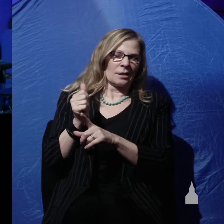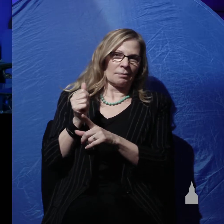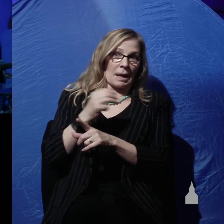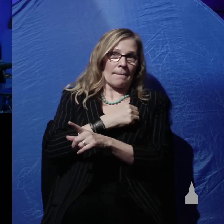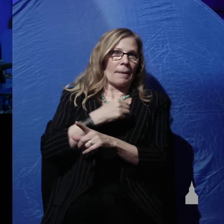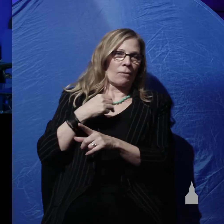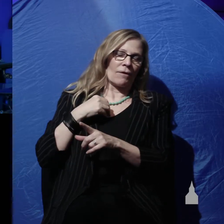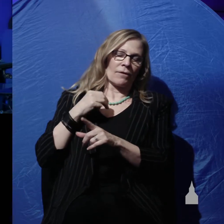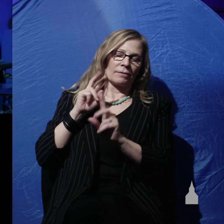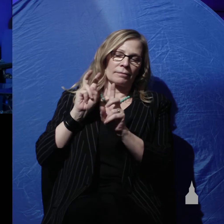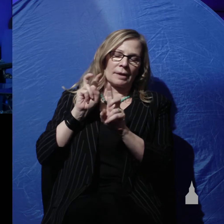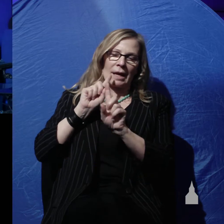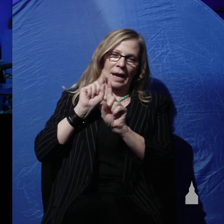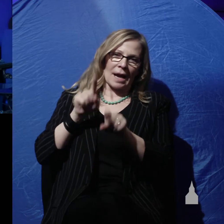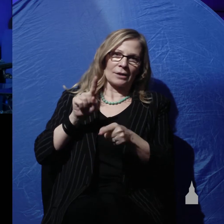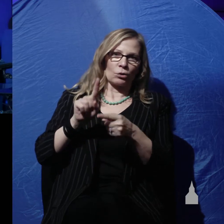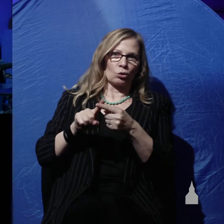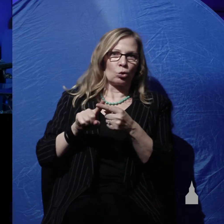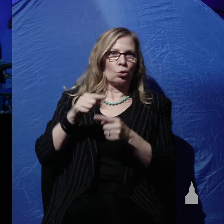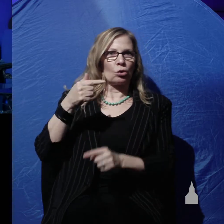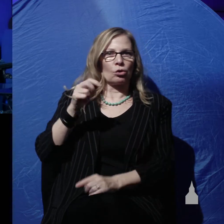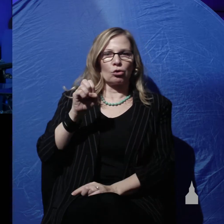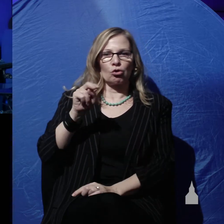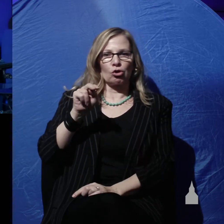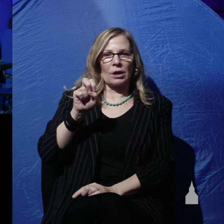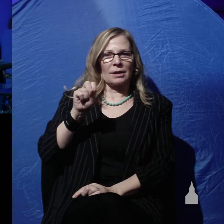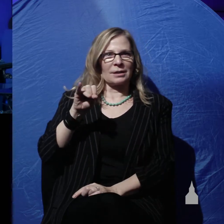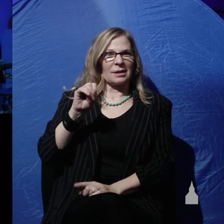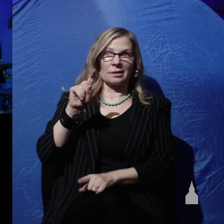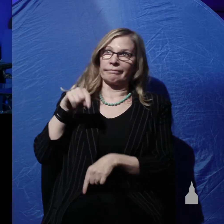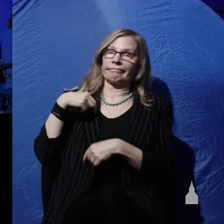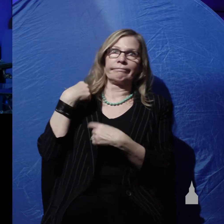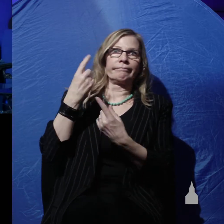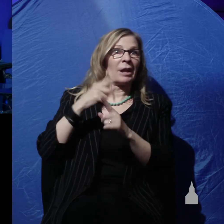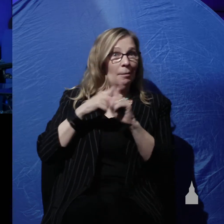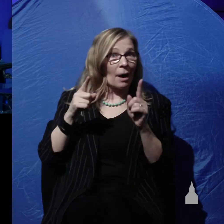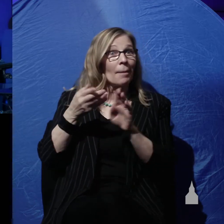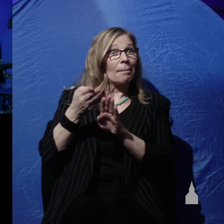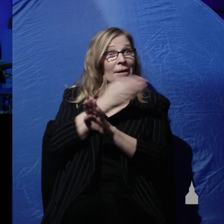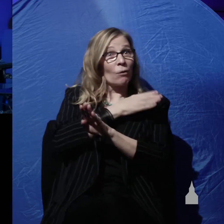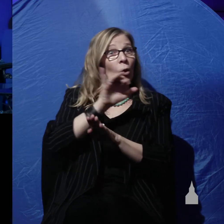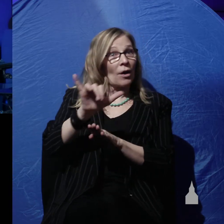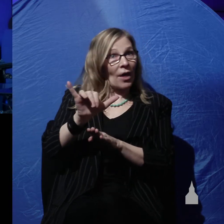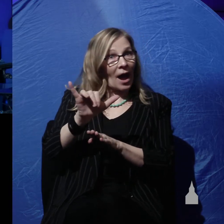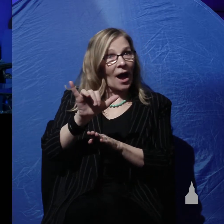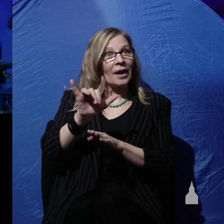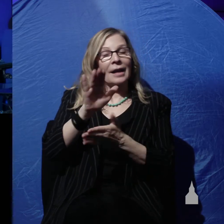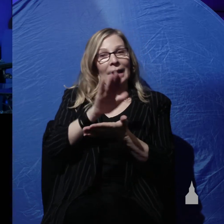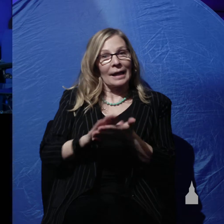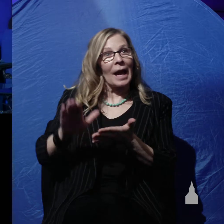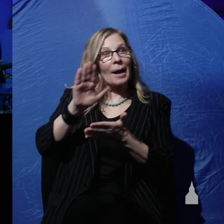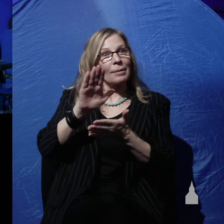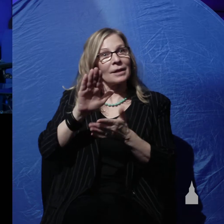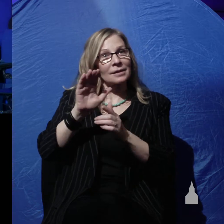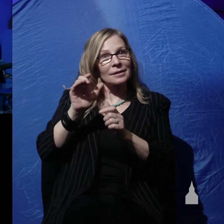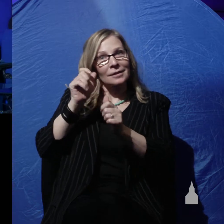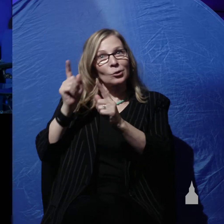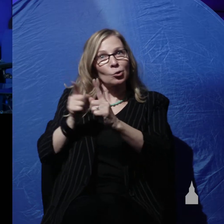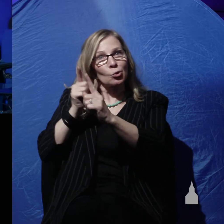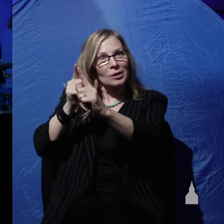2001, but prior to that, he was a missionary for 26 years with Campus Crusade for Christ, including almost 20 years